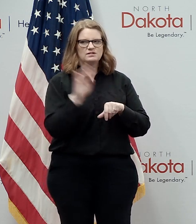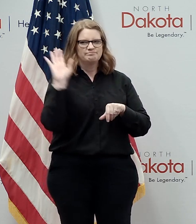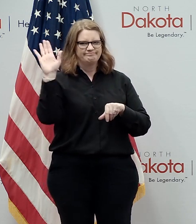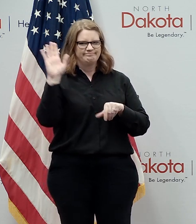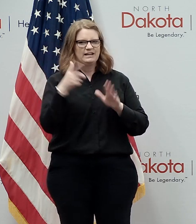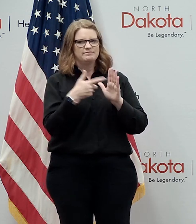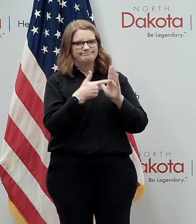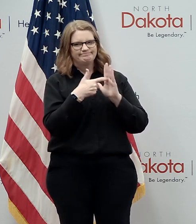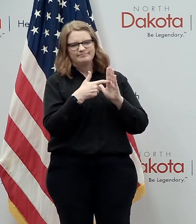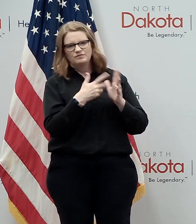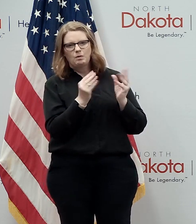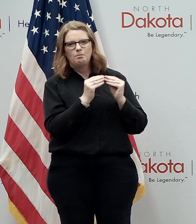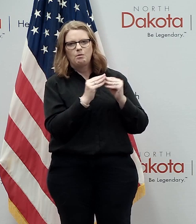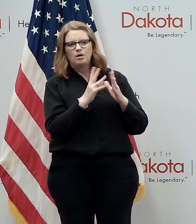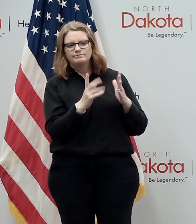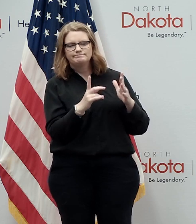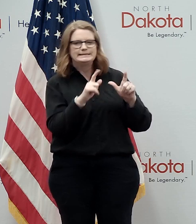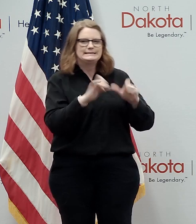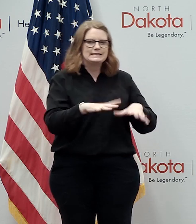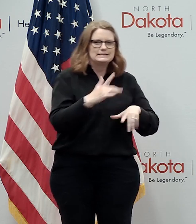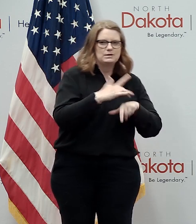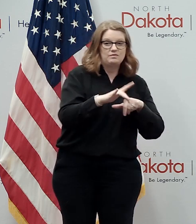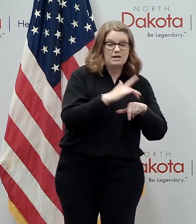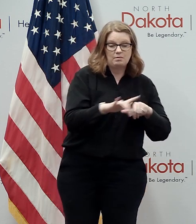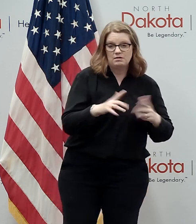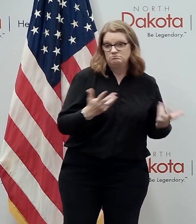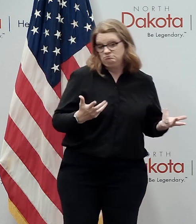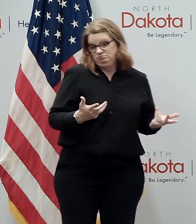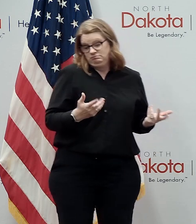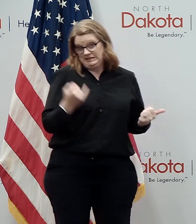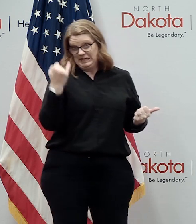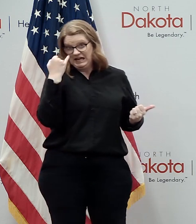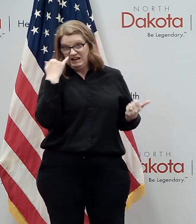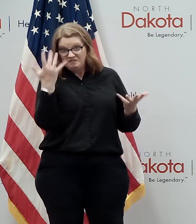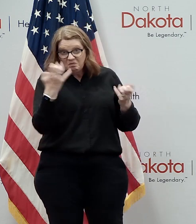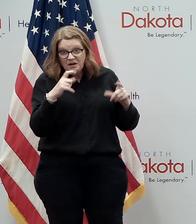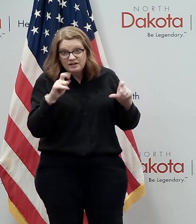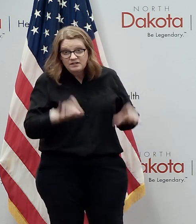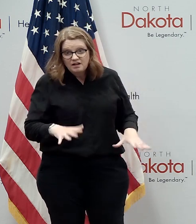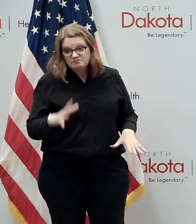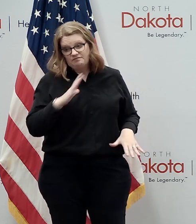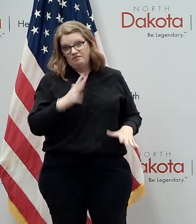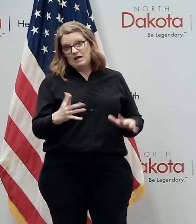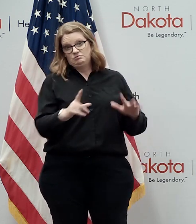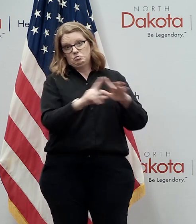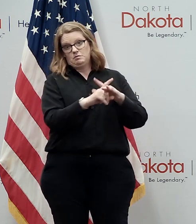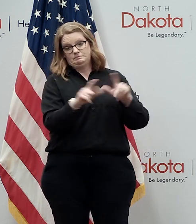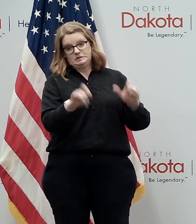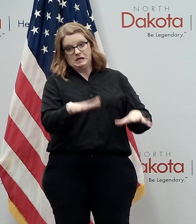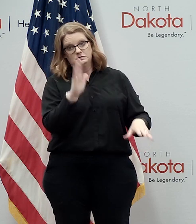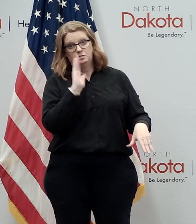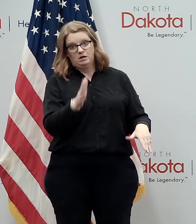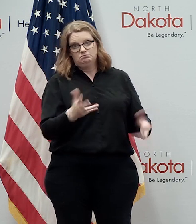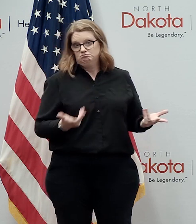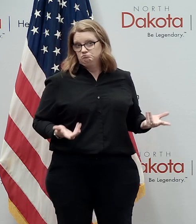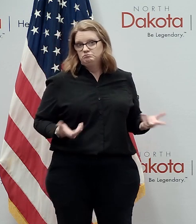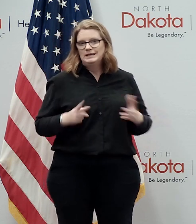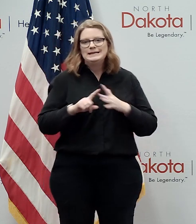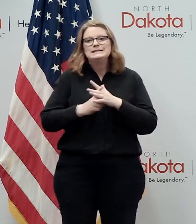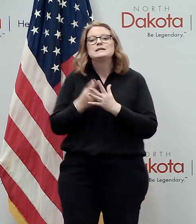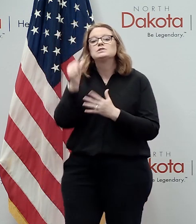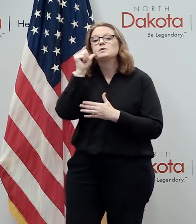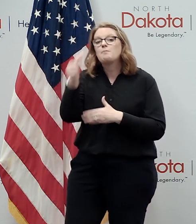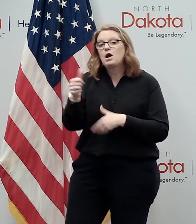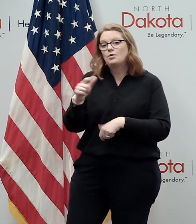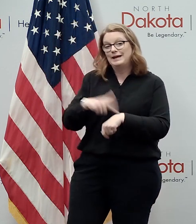uh more walk-up testing to be available so anyone that wants to get tested can get tested and again that starts tomorrow